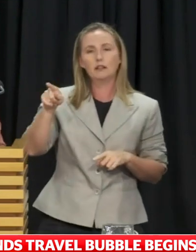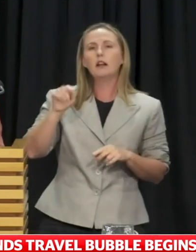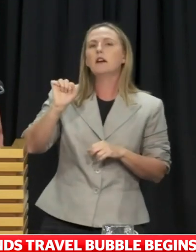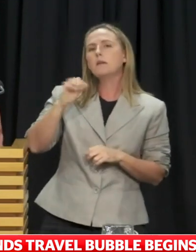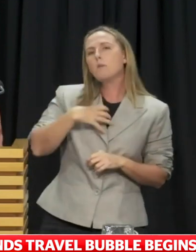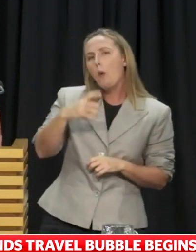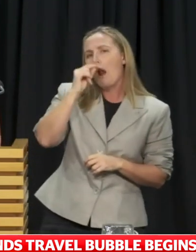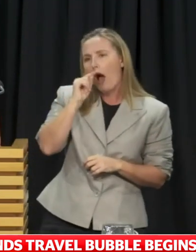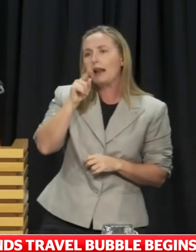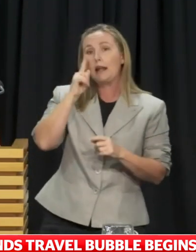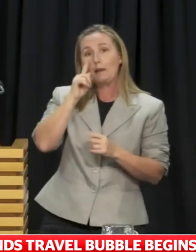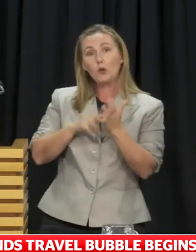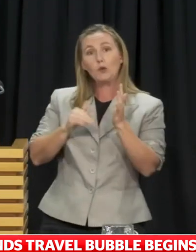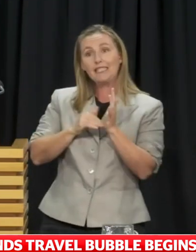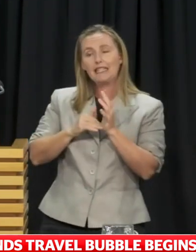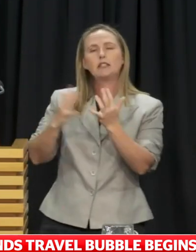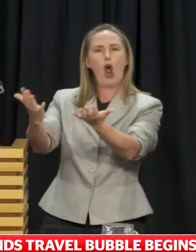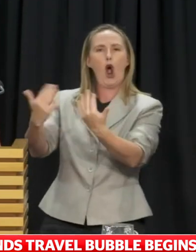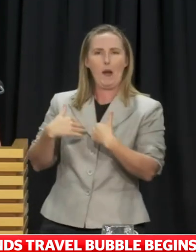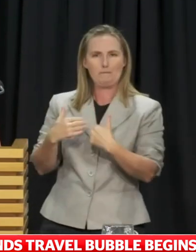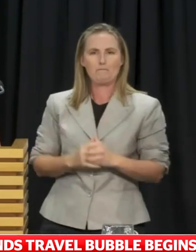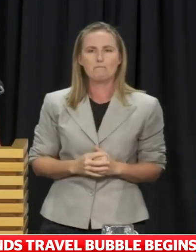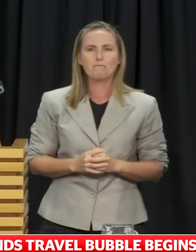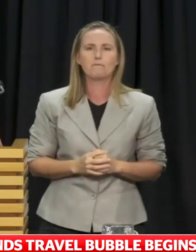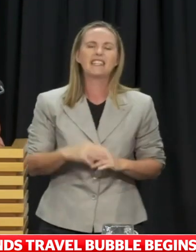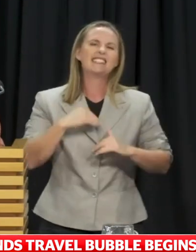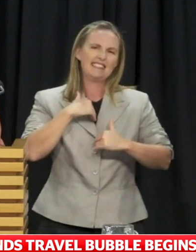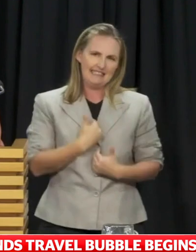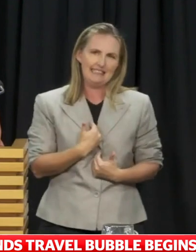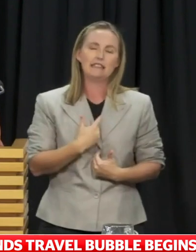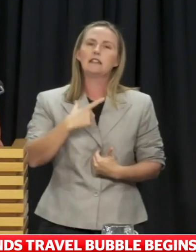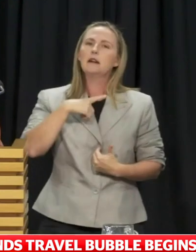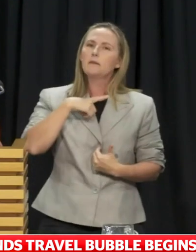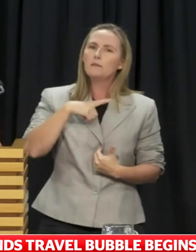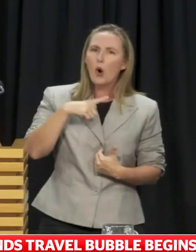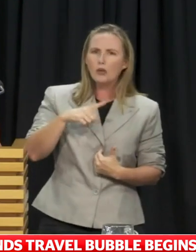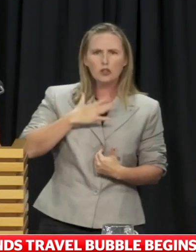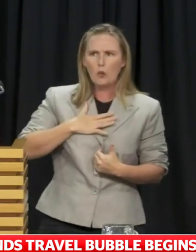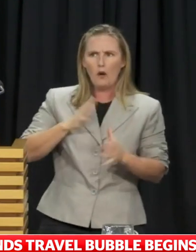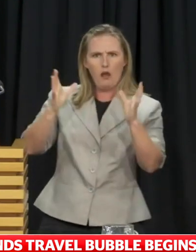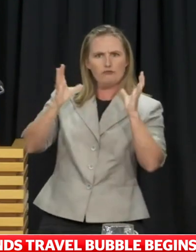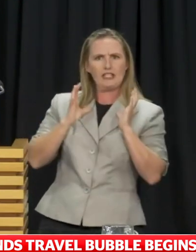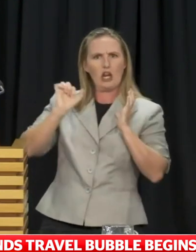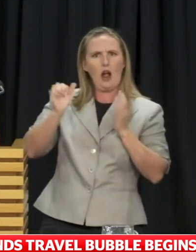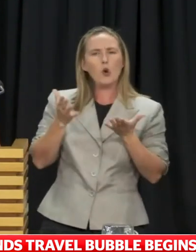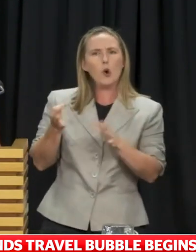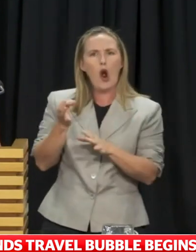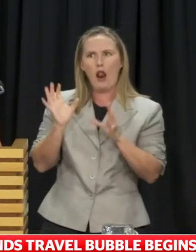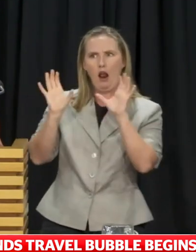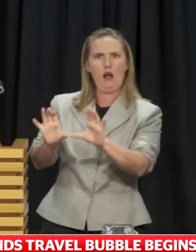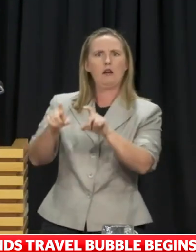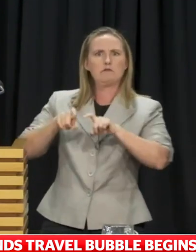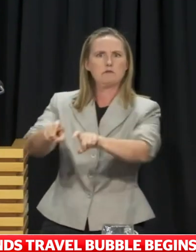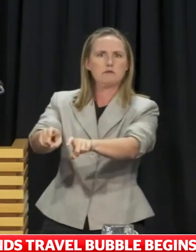to get our people home. We view this as necessary to reduce pressure on the Cook Islands and minimise further